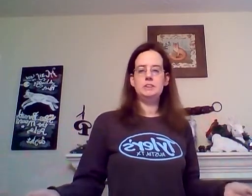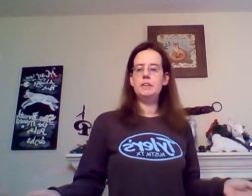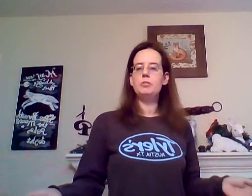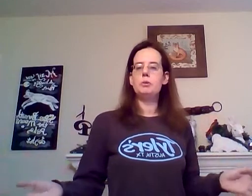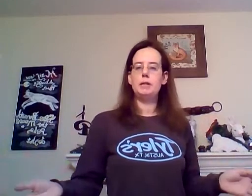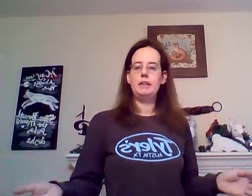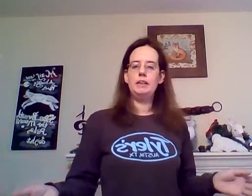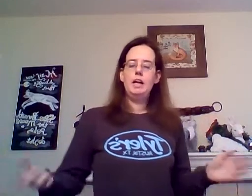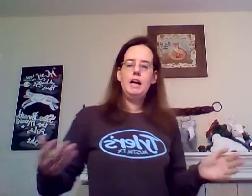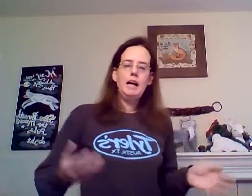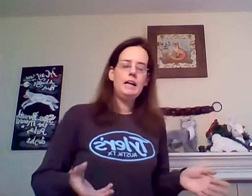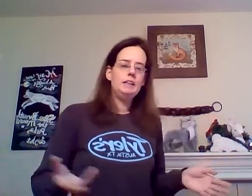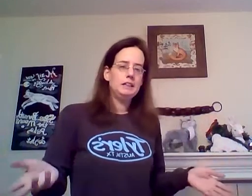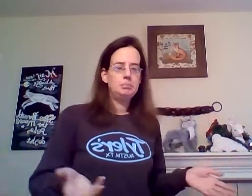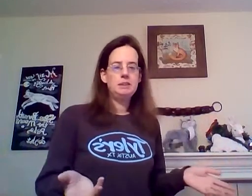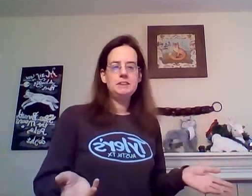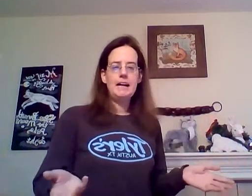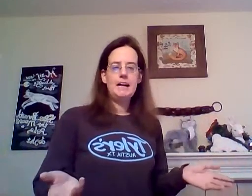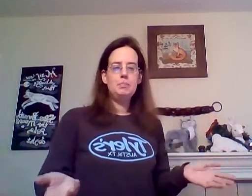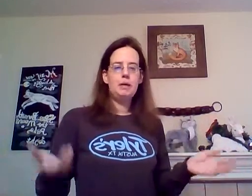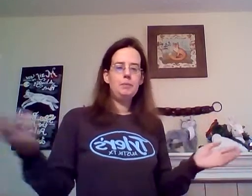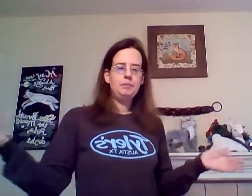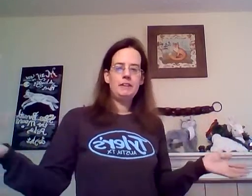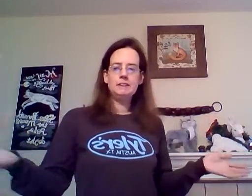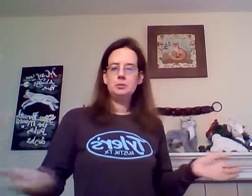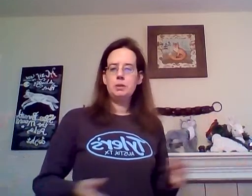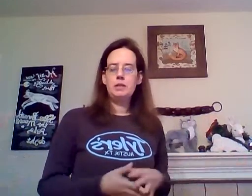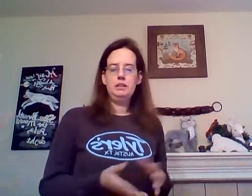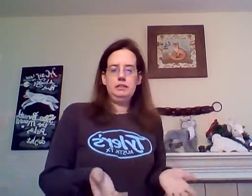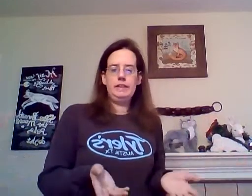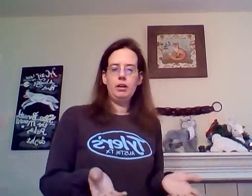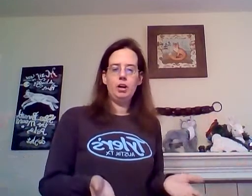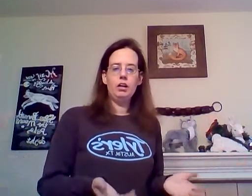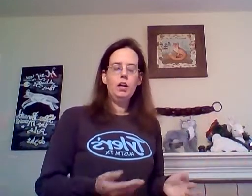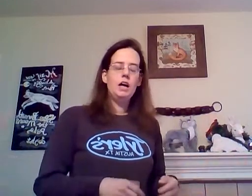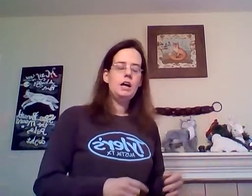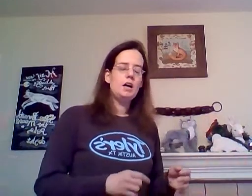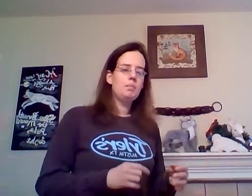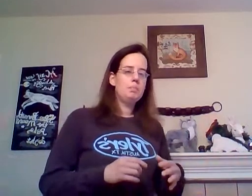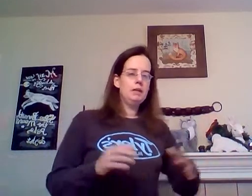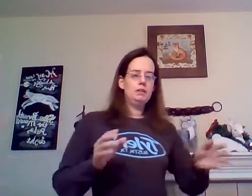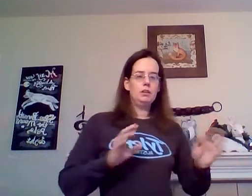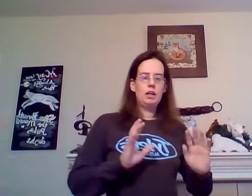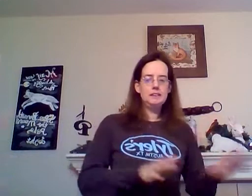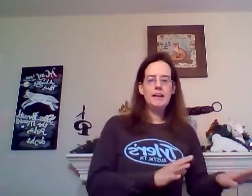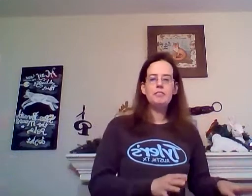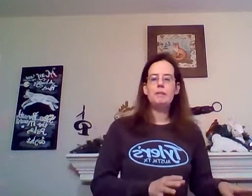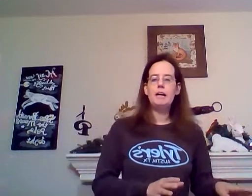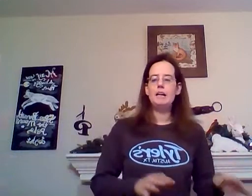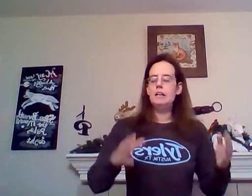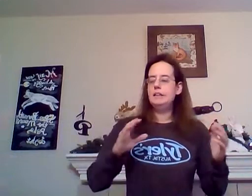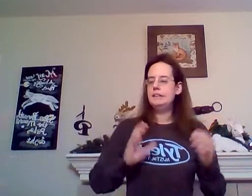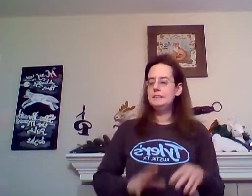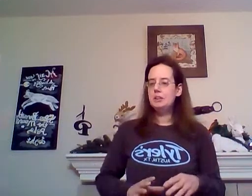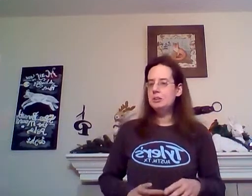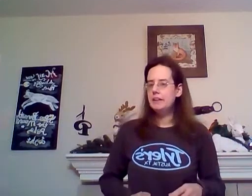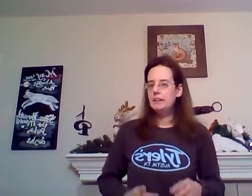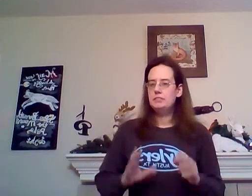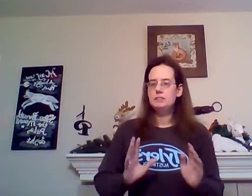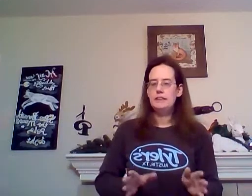just there for the money and that's a bit sad but that's the way they are um but aside from that he is so creative and